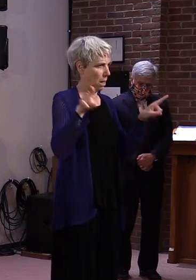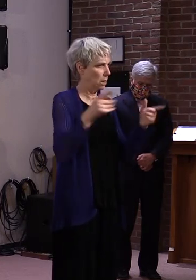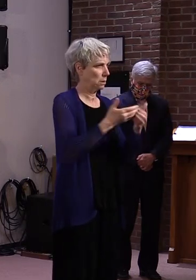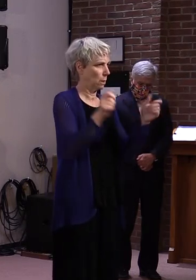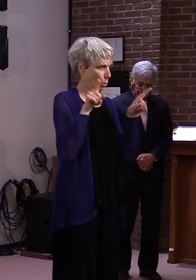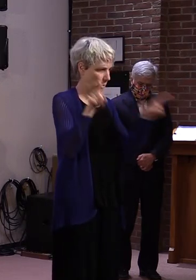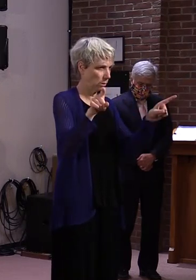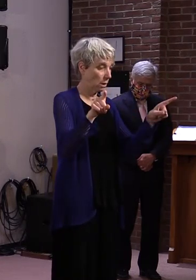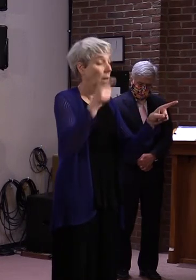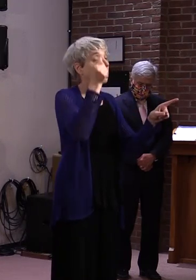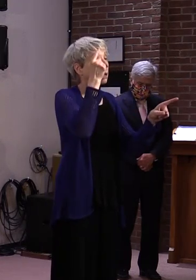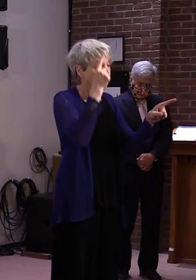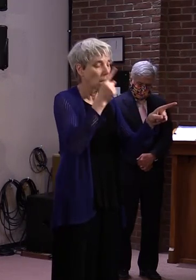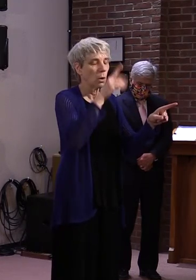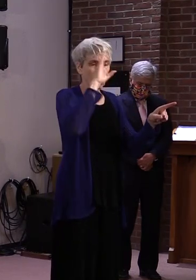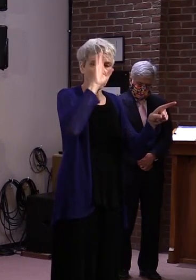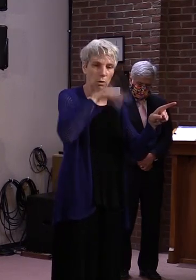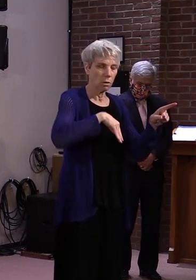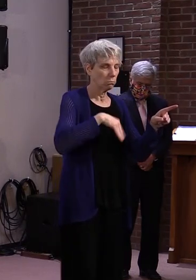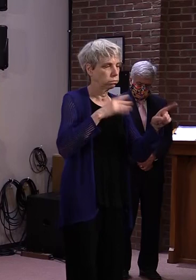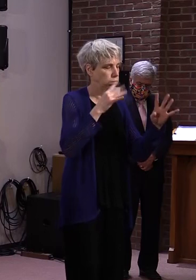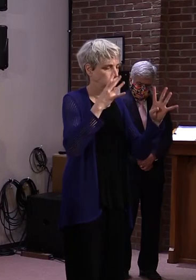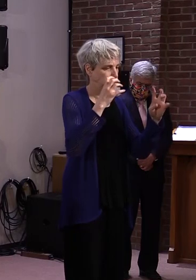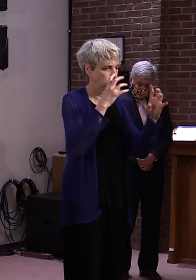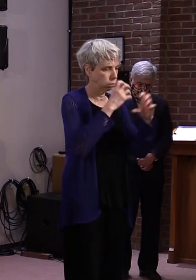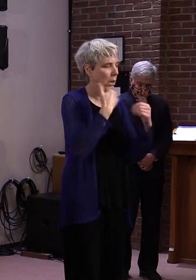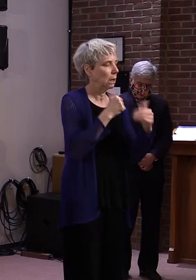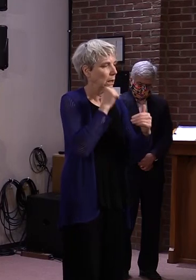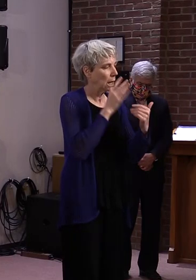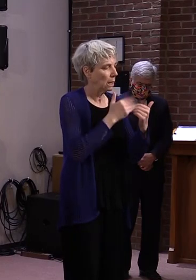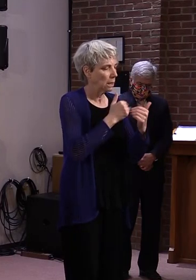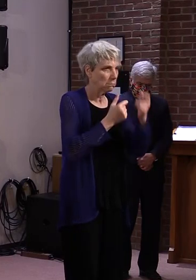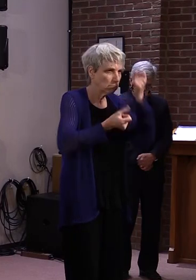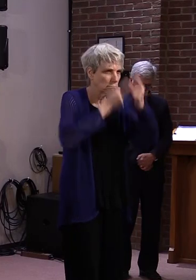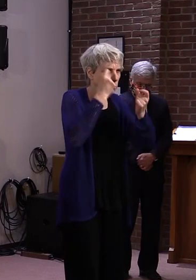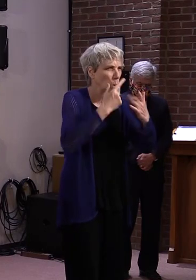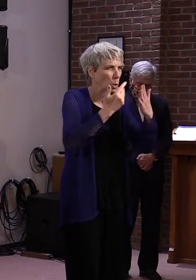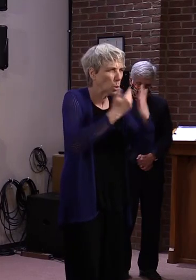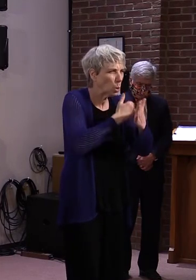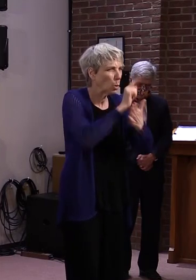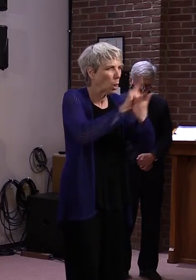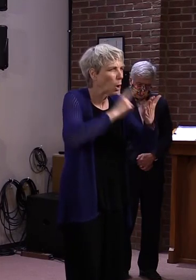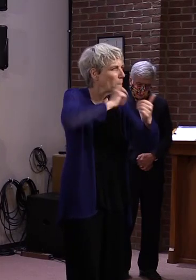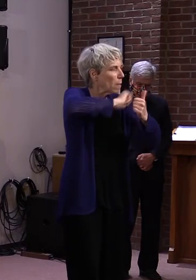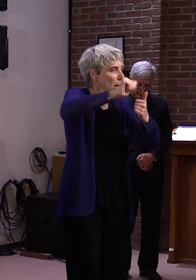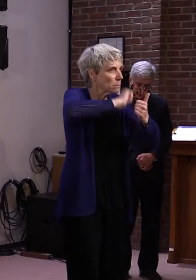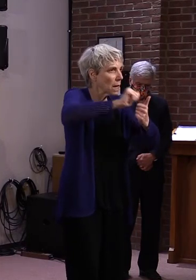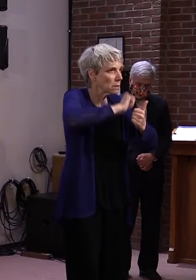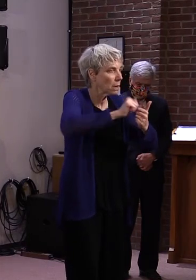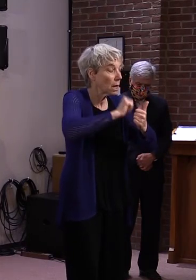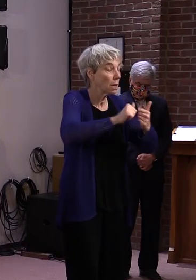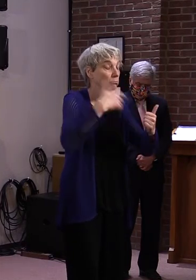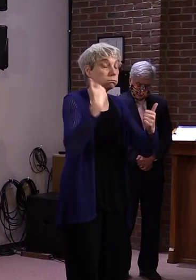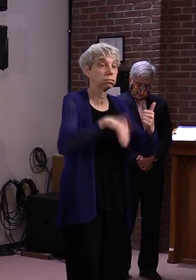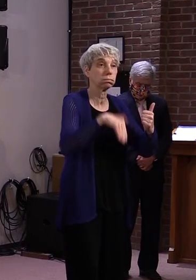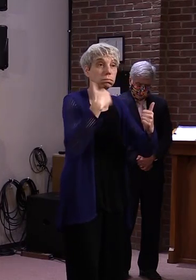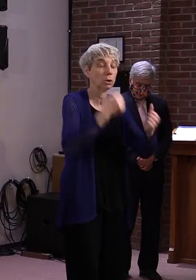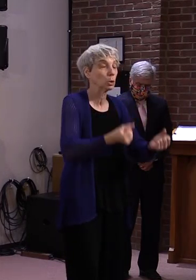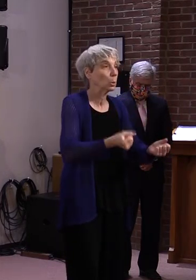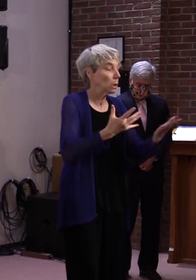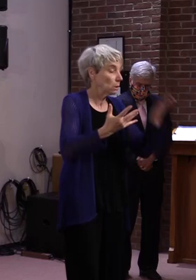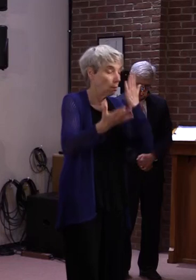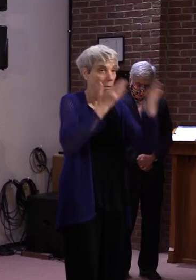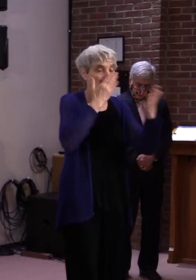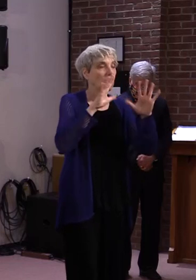We realize there are a lot of moving parts to the multiple pieces of legislation that have been passed over the last few weeks with different implications